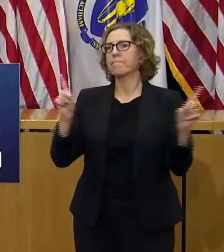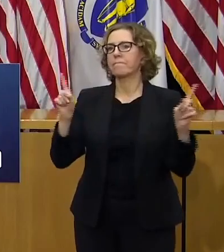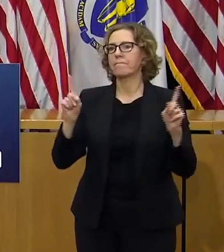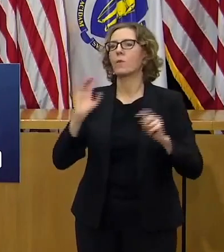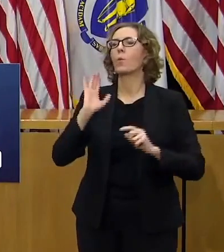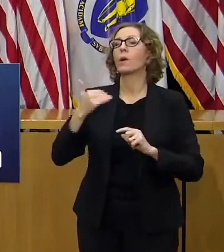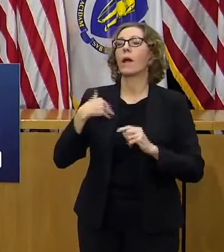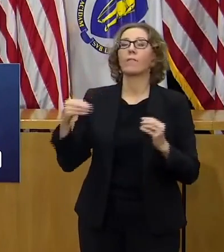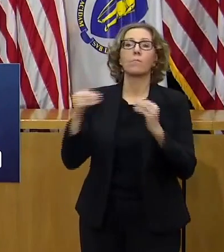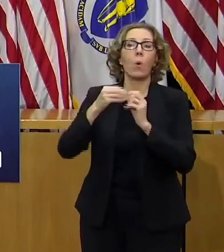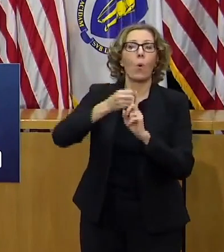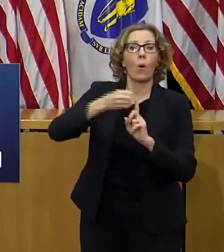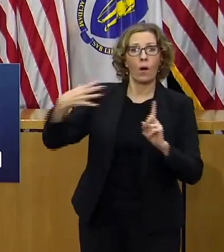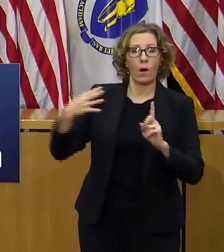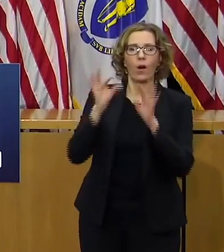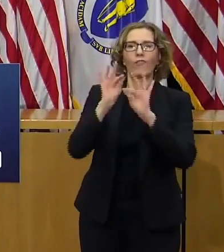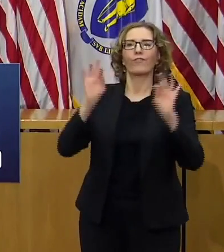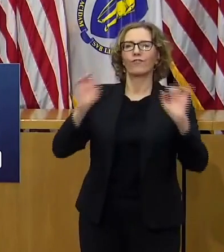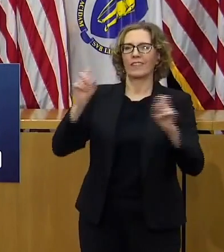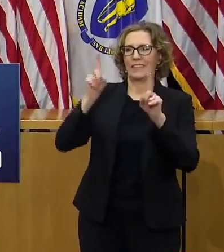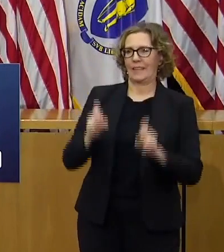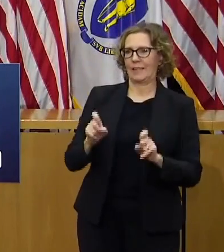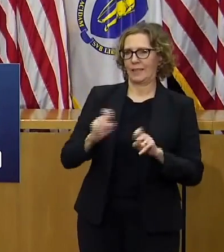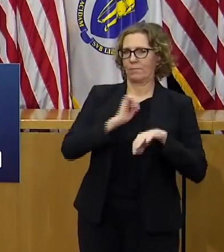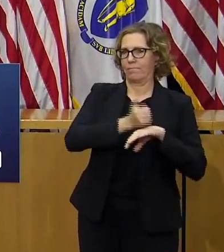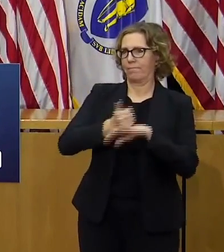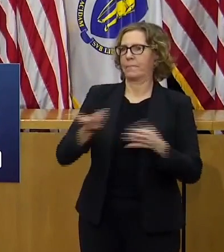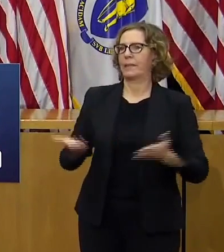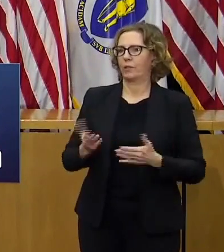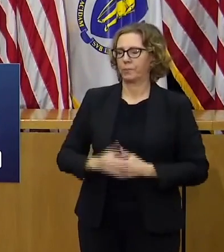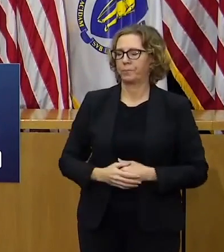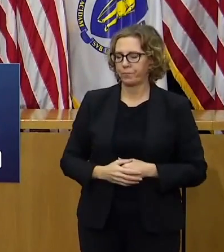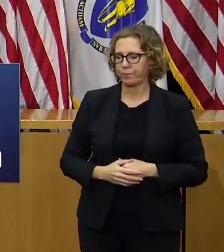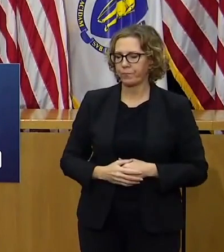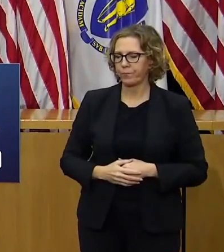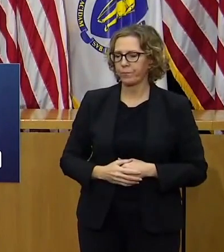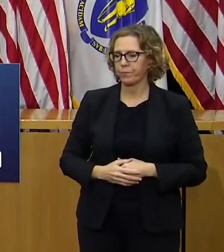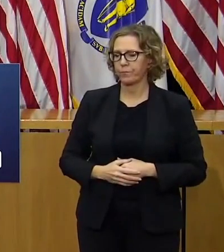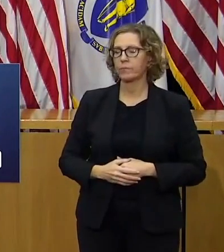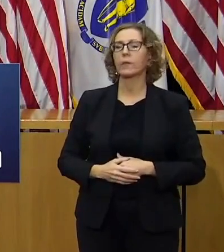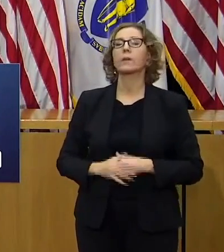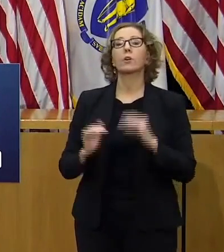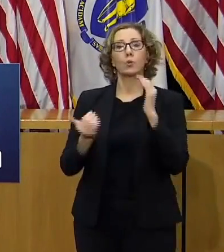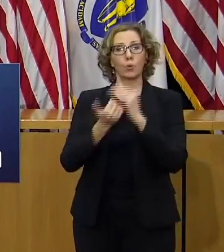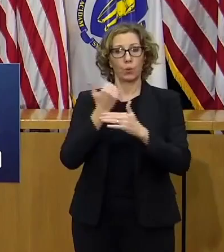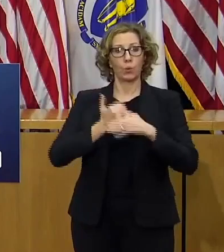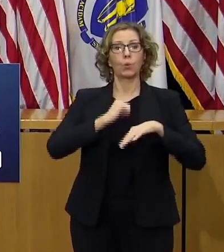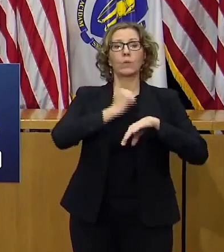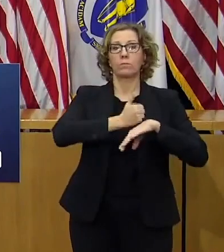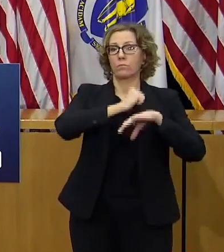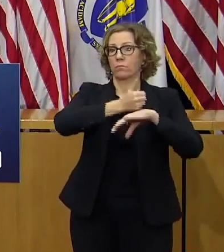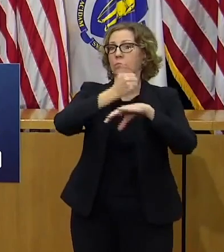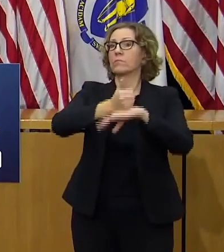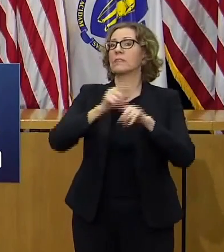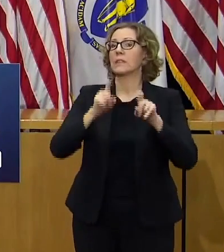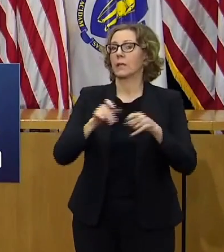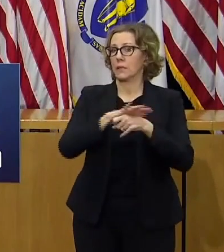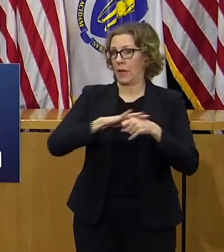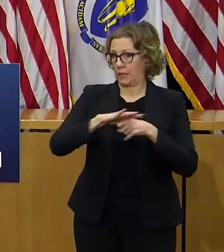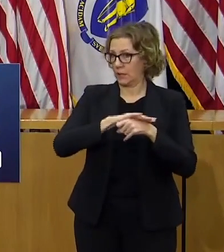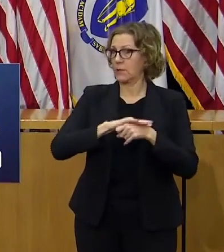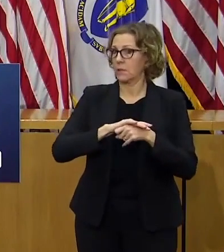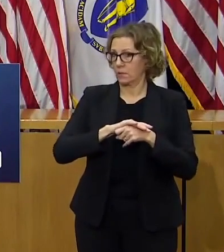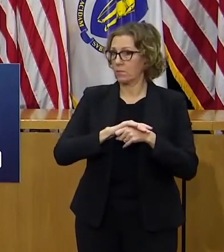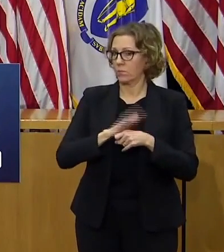across the Commonwealth from a combination of new and relocated testing sites Massachusetts will have more testing